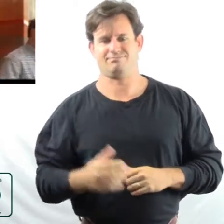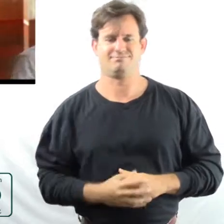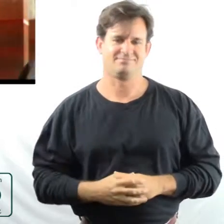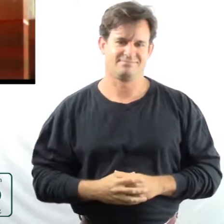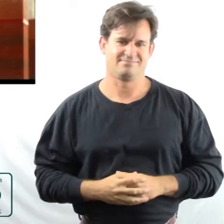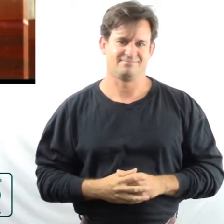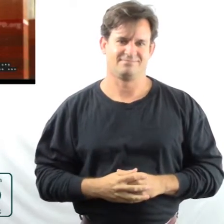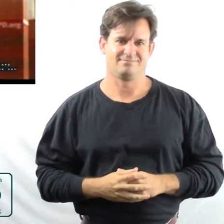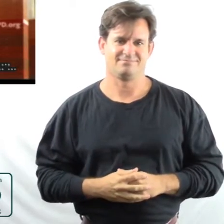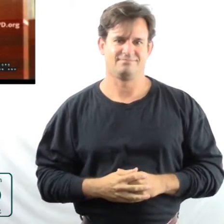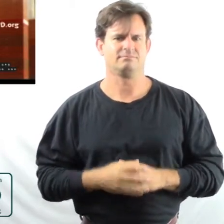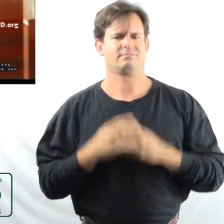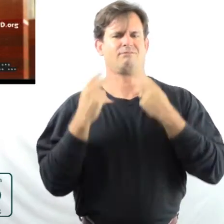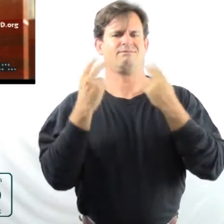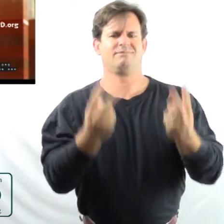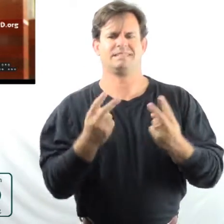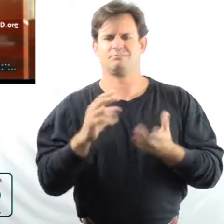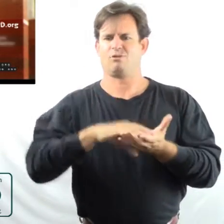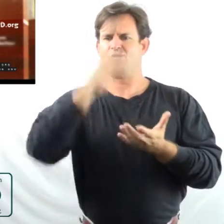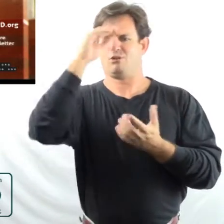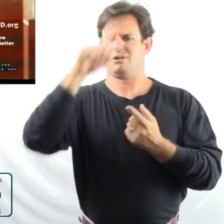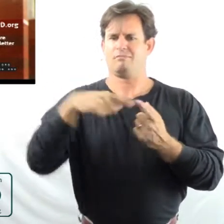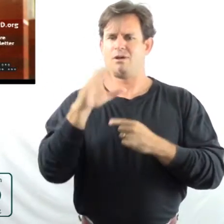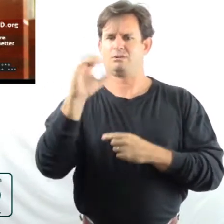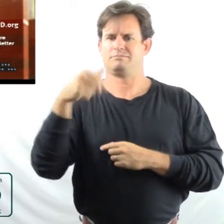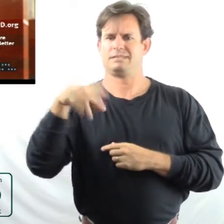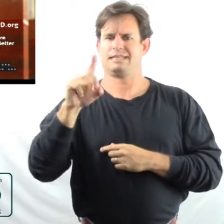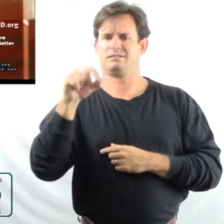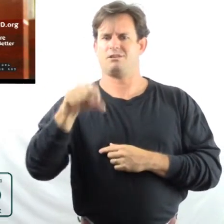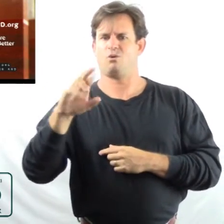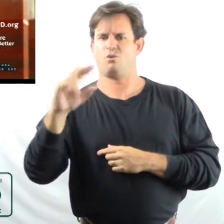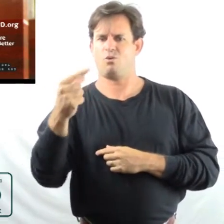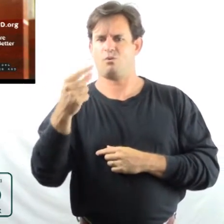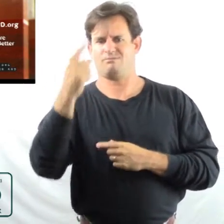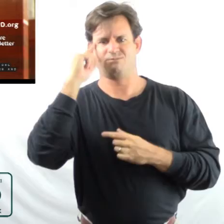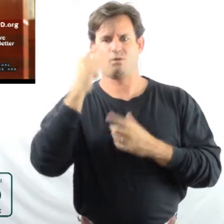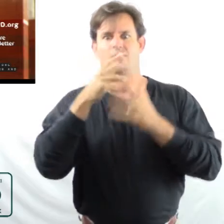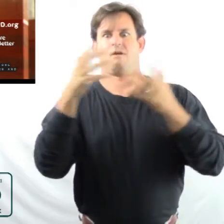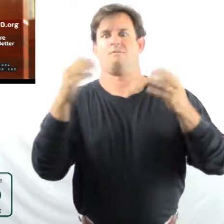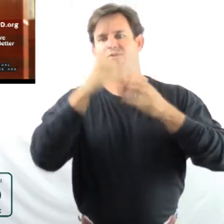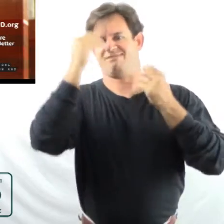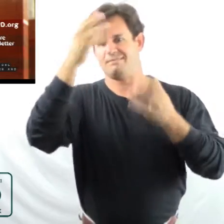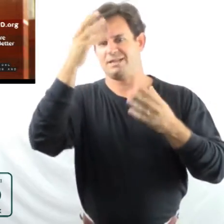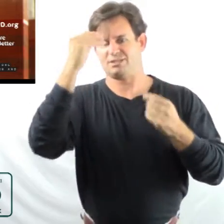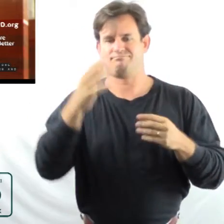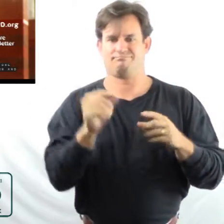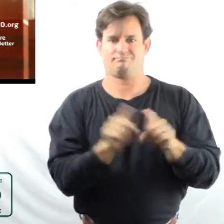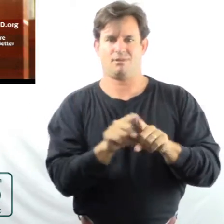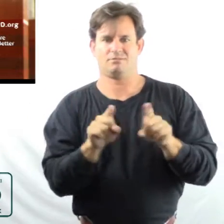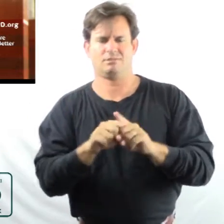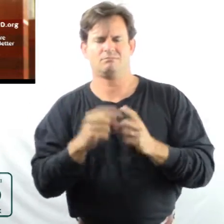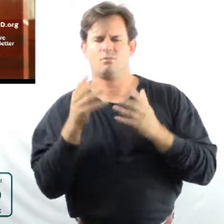Visit www.learnaboutcopd.org for a lot more information and ways to find help.